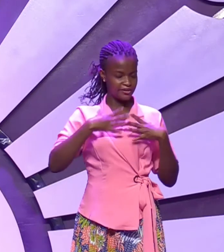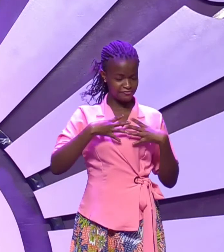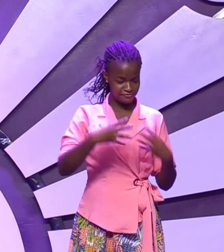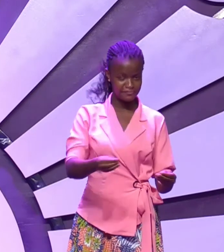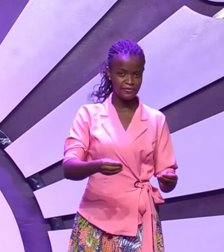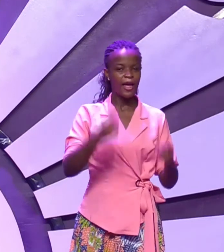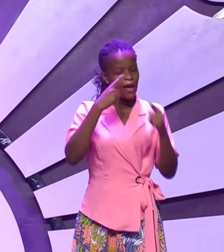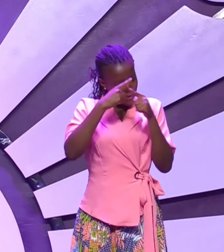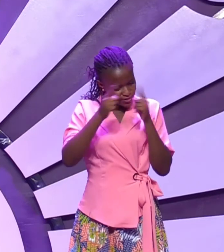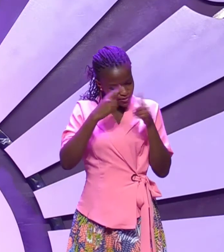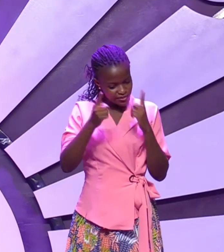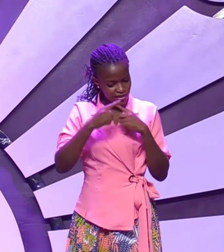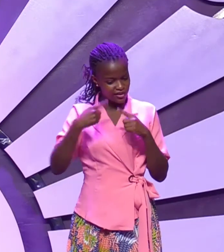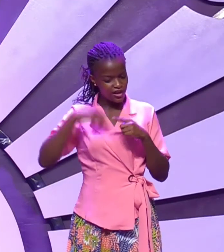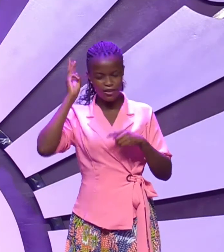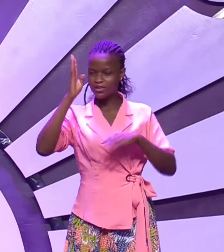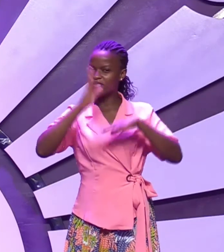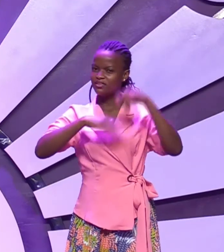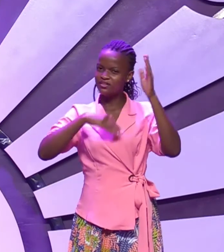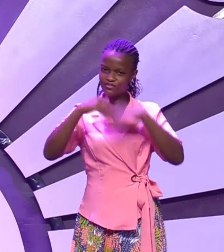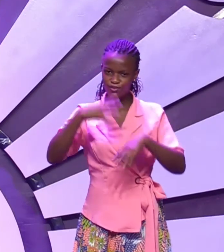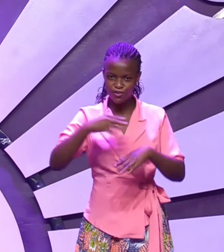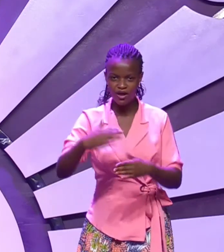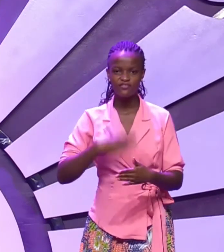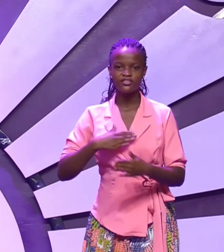but I not go and visit a witch doctor